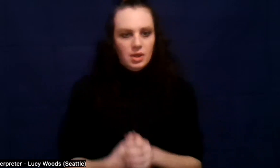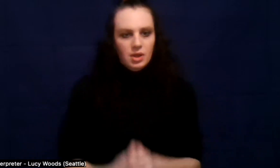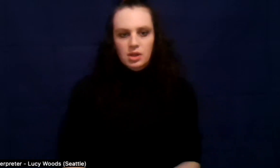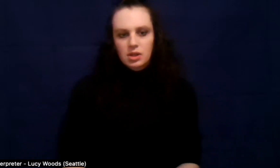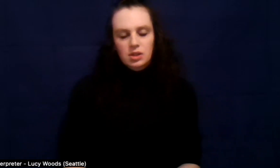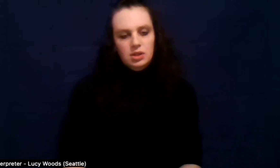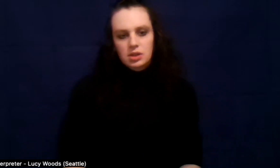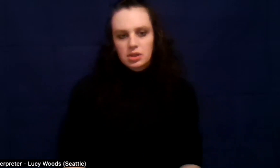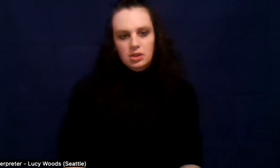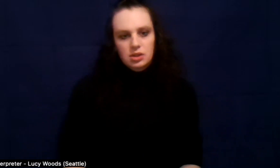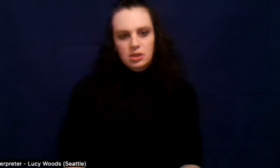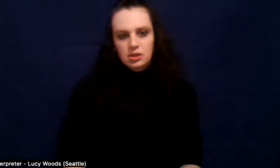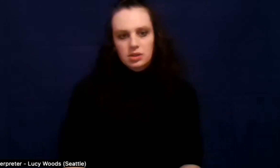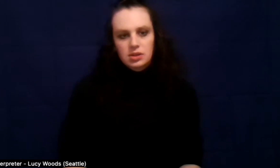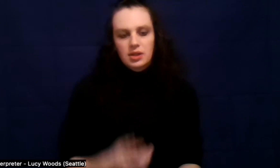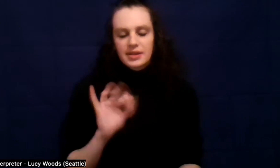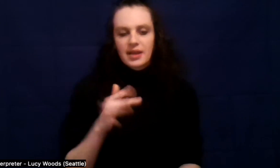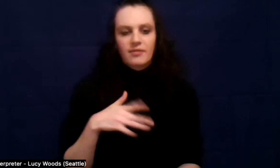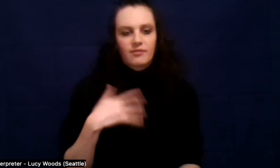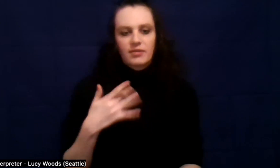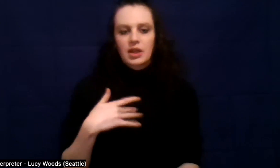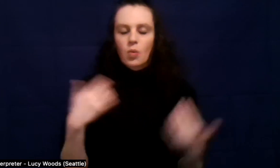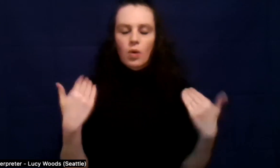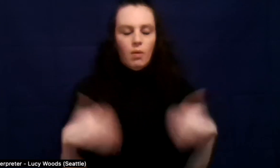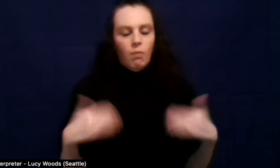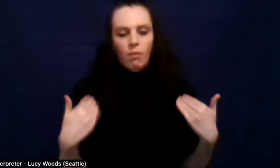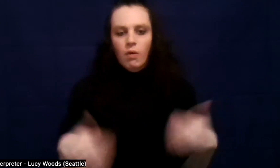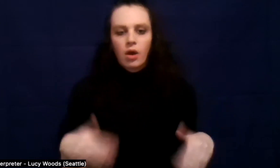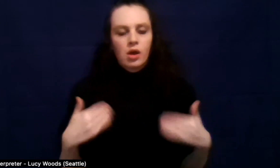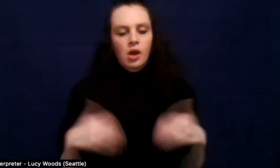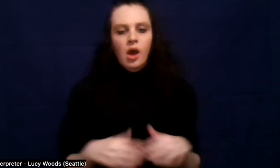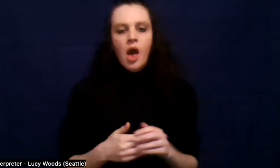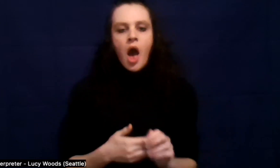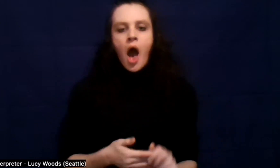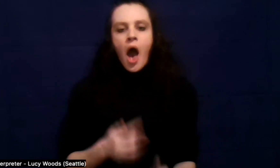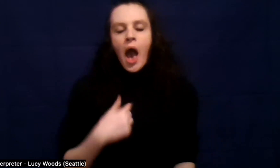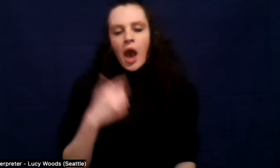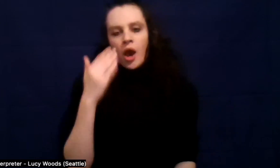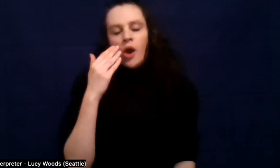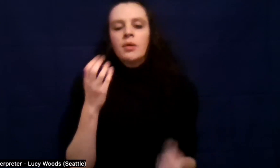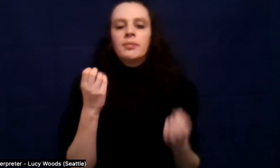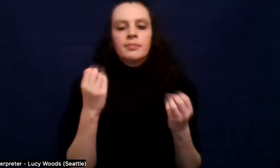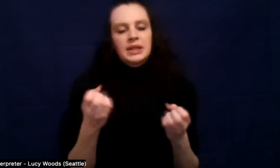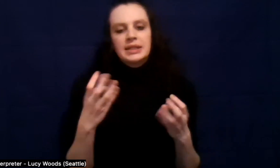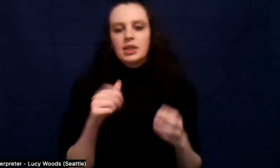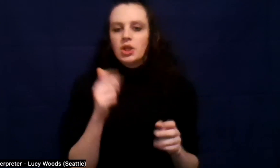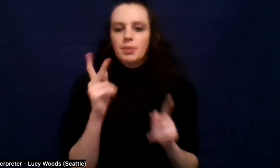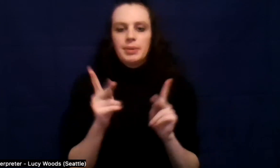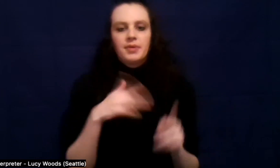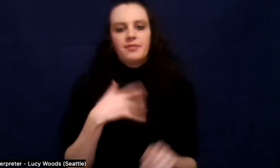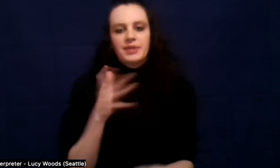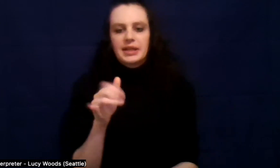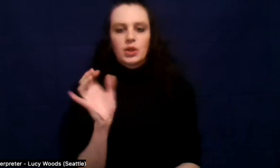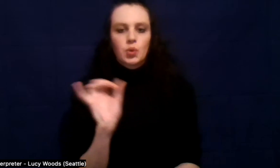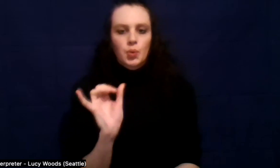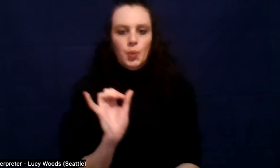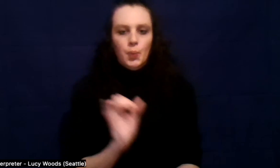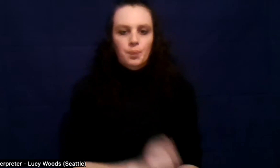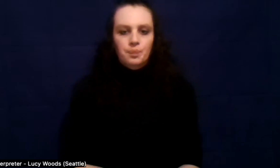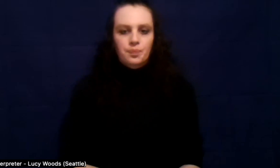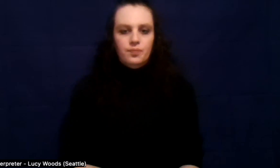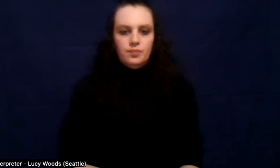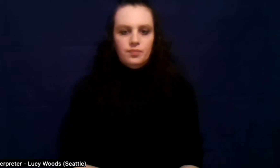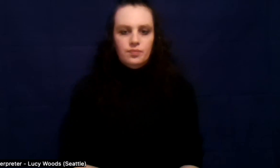like how that felt. But I'm sure a lot of other people in this room may have felt that as well whenever they went into their first meeting.